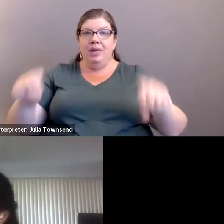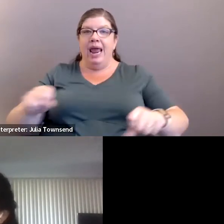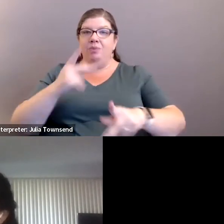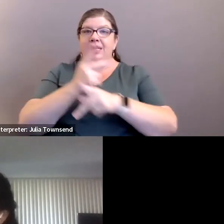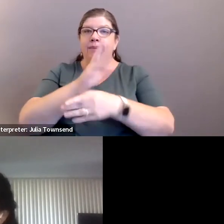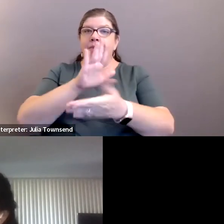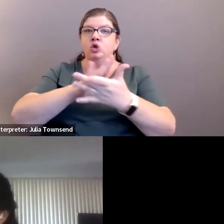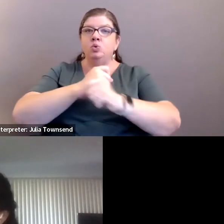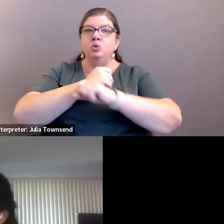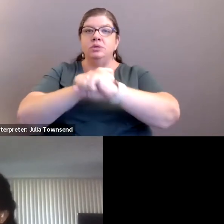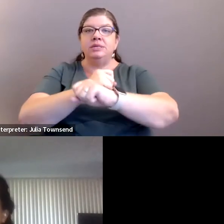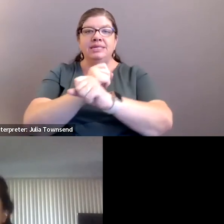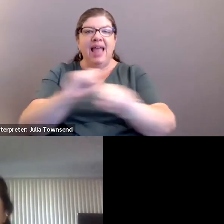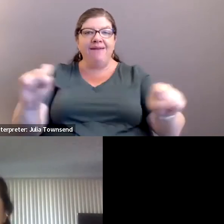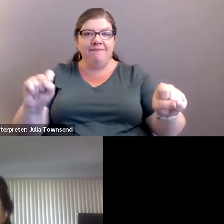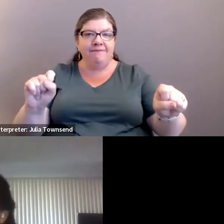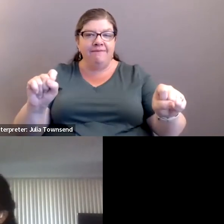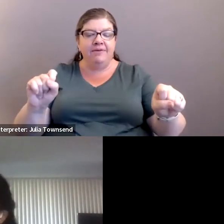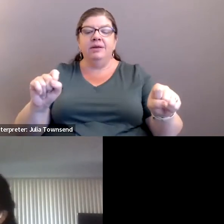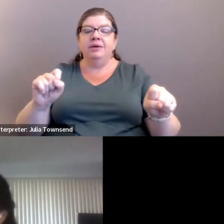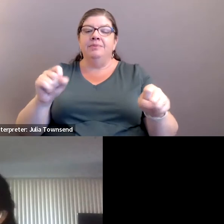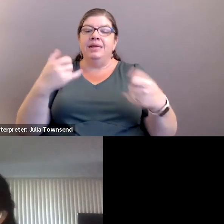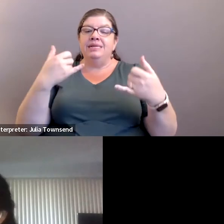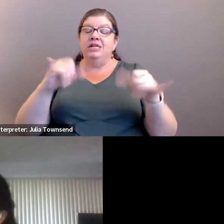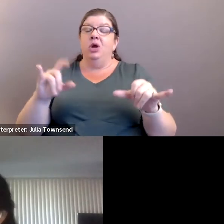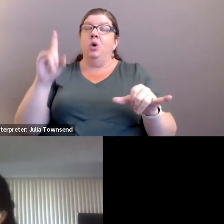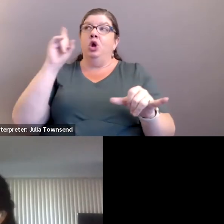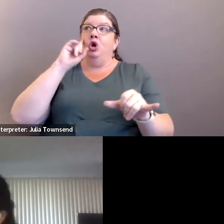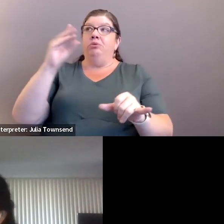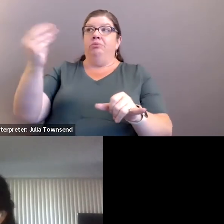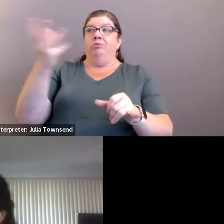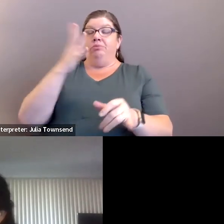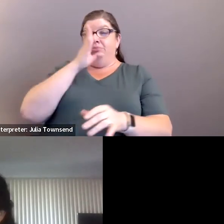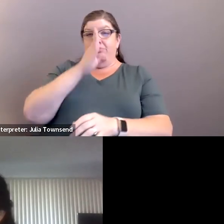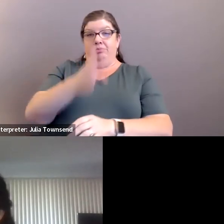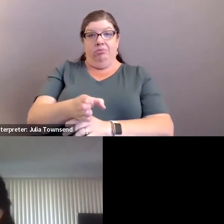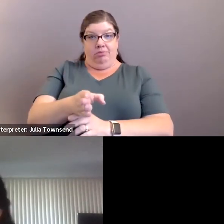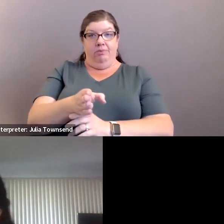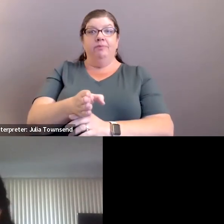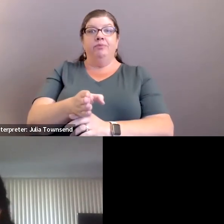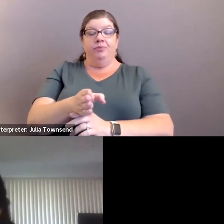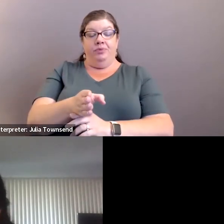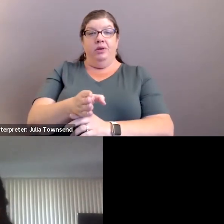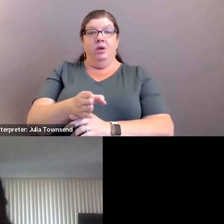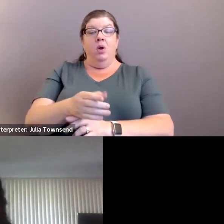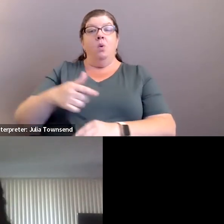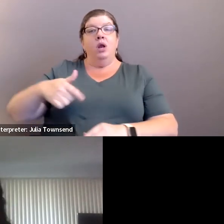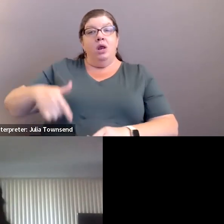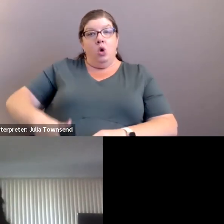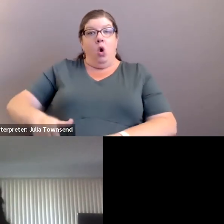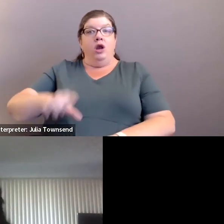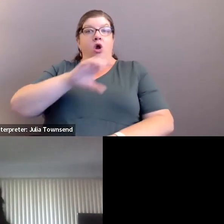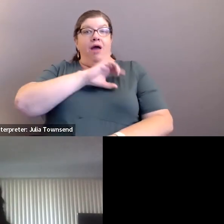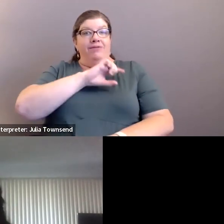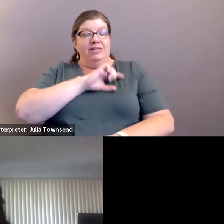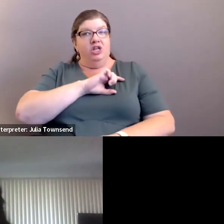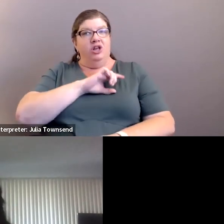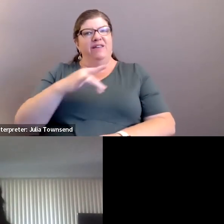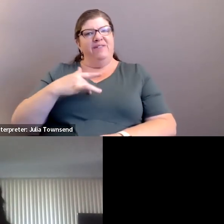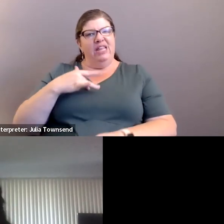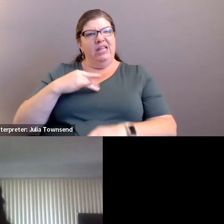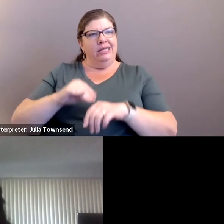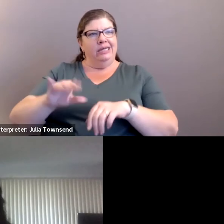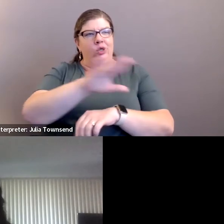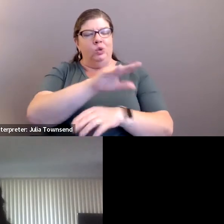keep our schools safe but yet we know that we heard firsthand what an armed officer does to our